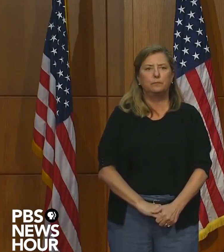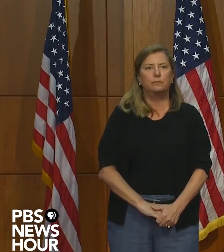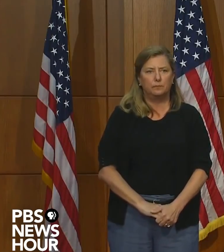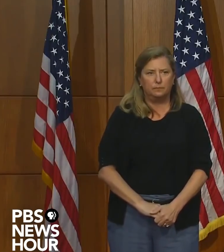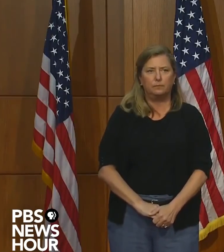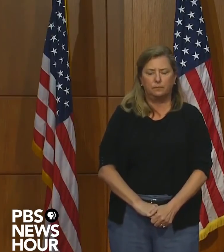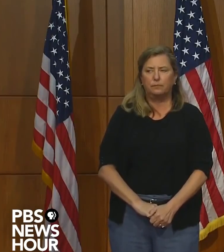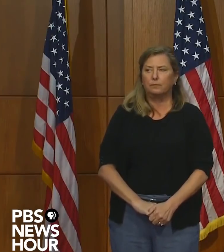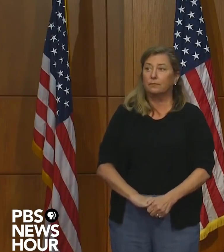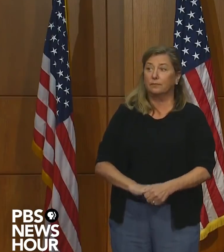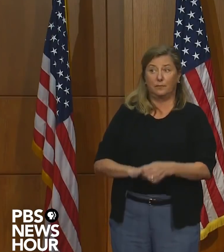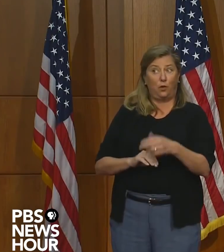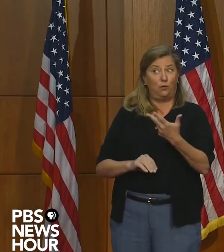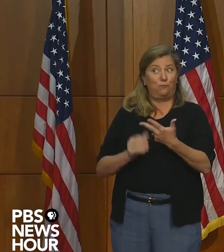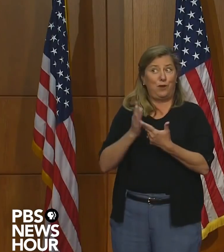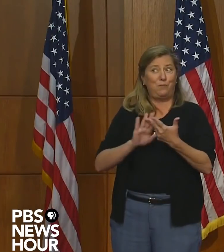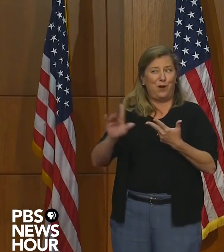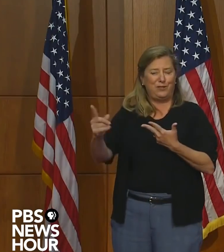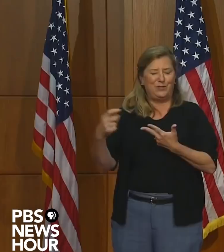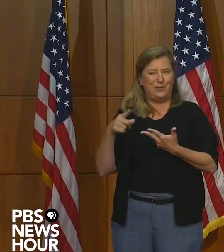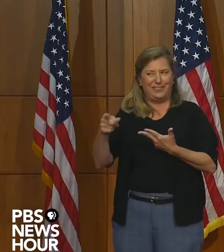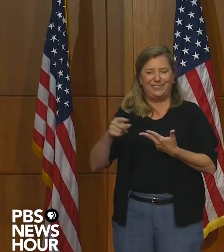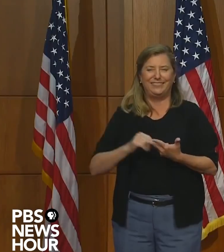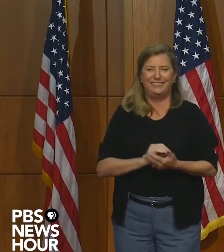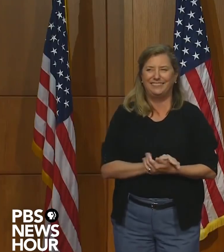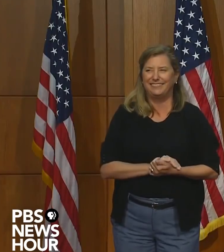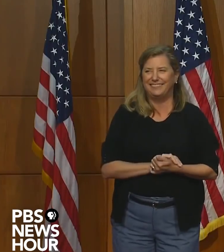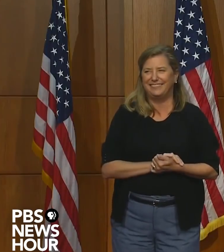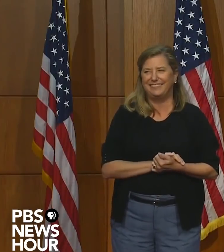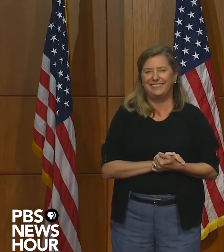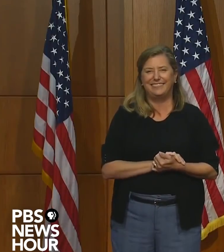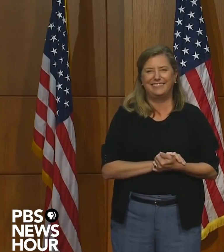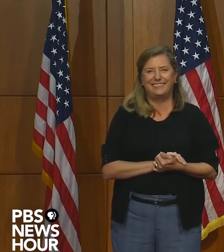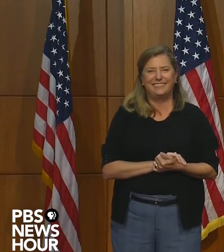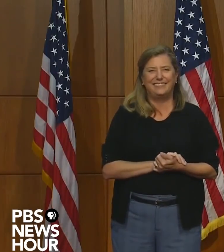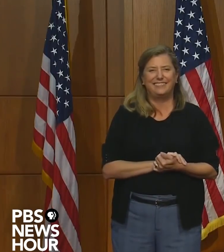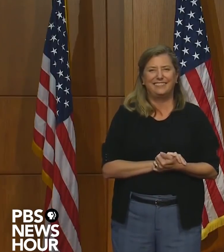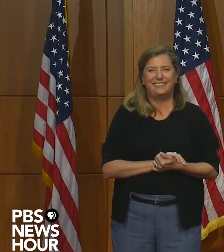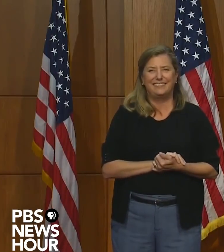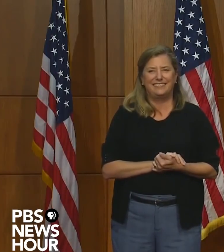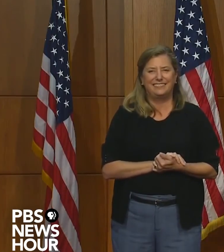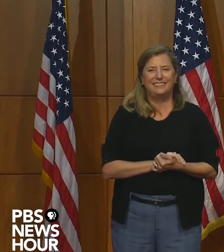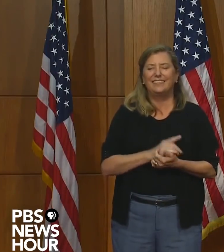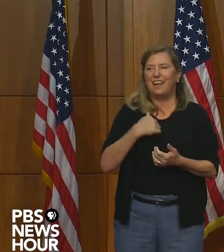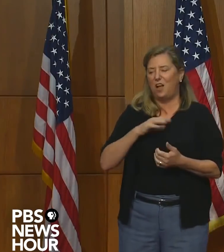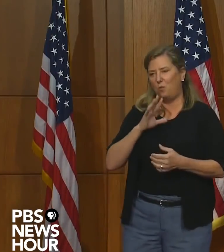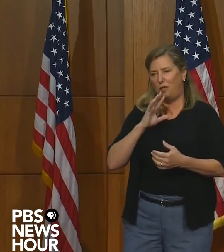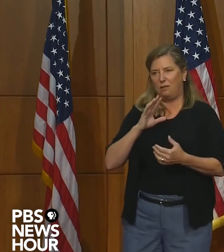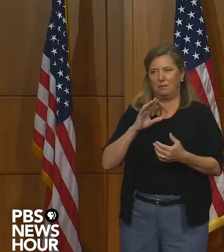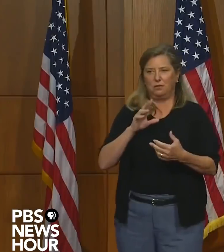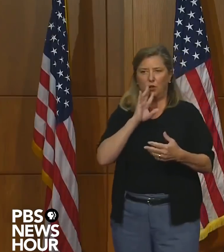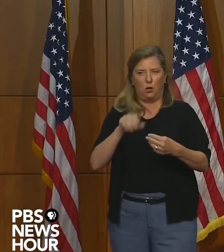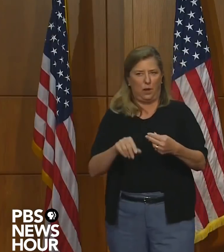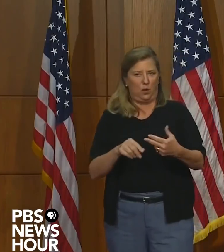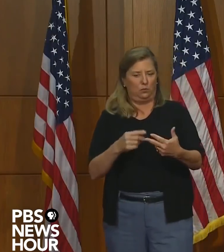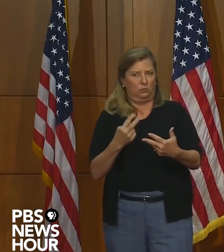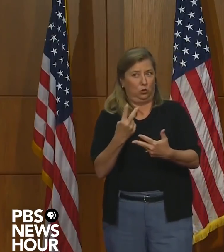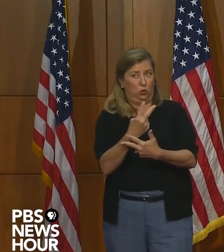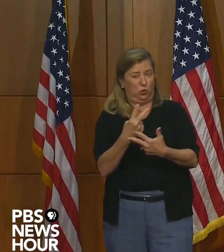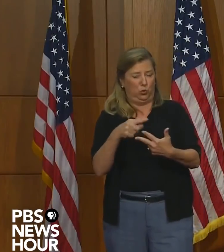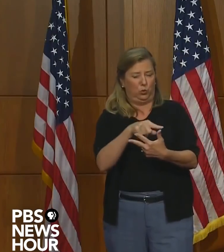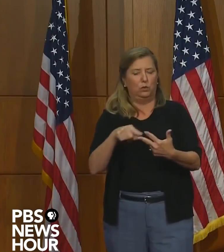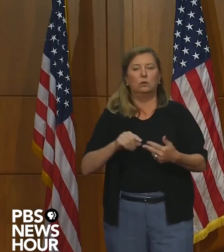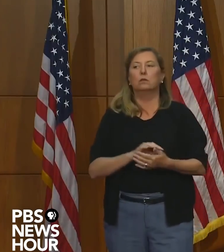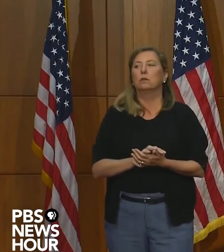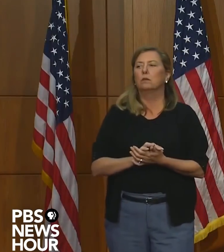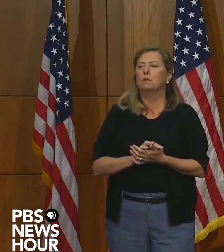Andre, have to say three parts to your question. And I'm going to mention, just touch on, on two of them. As